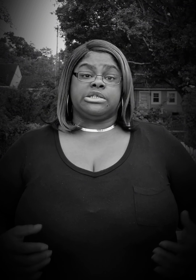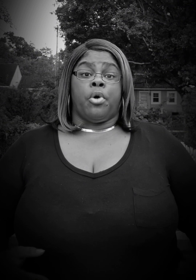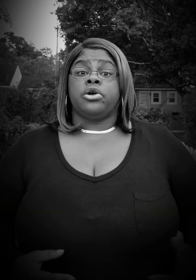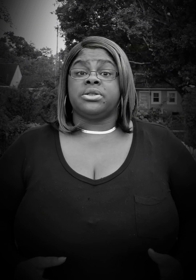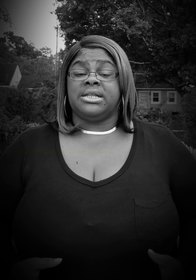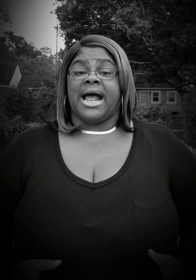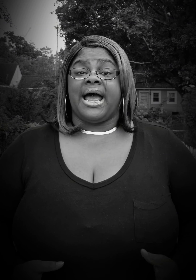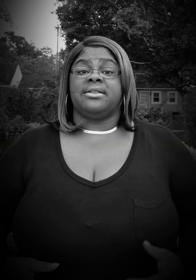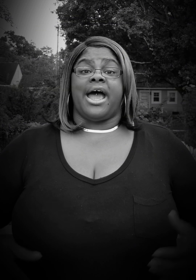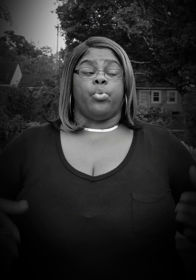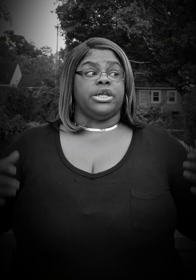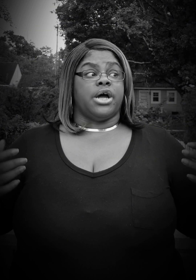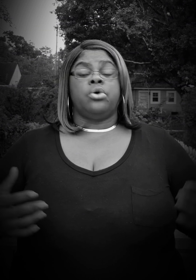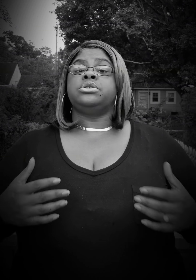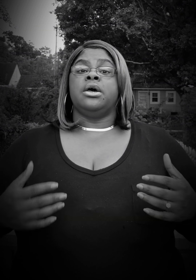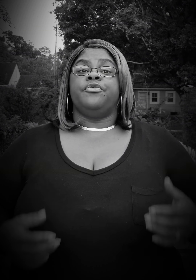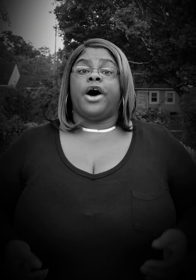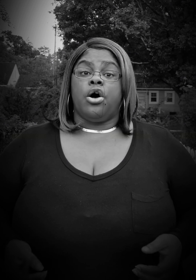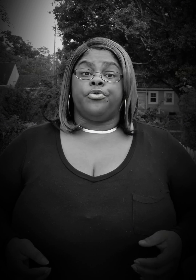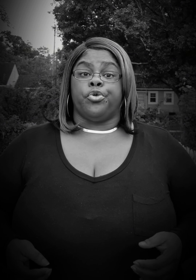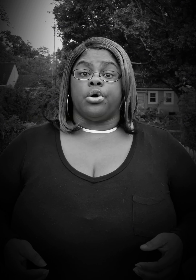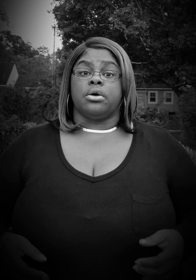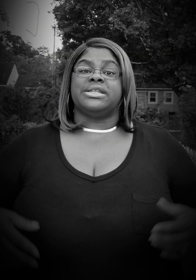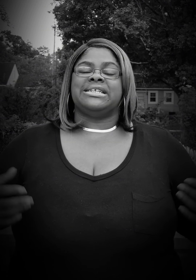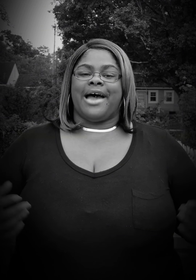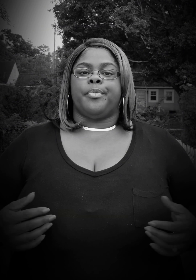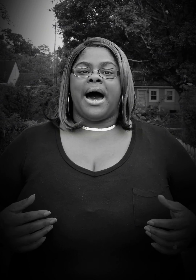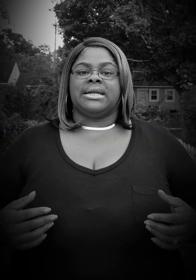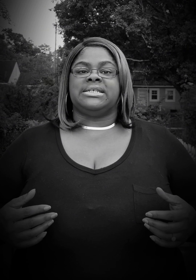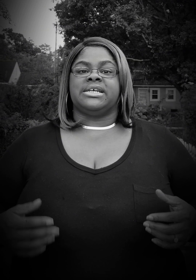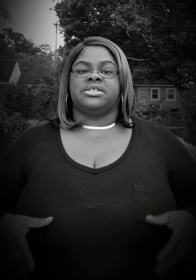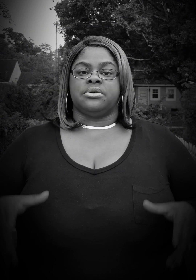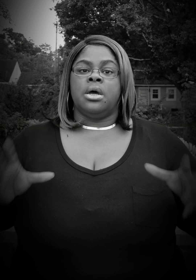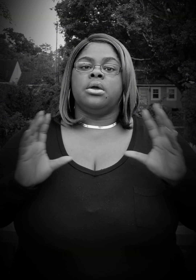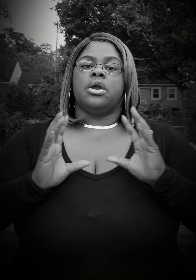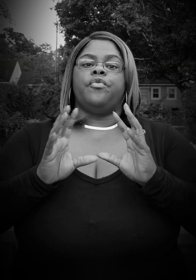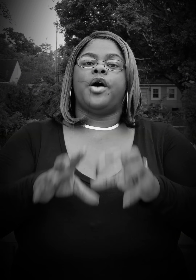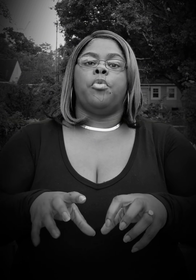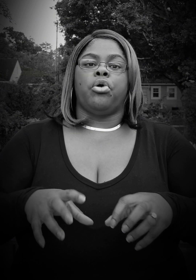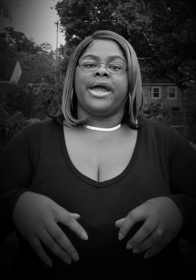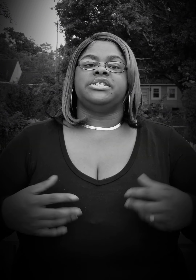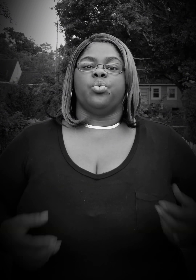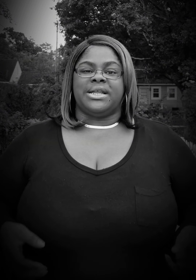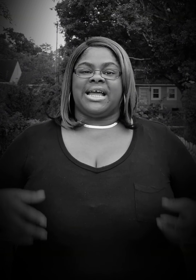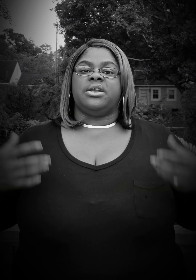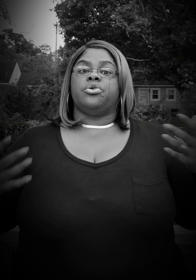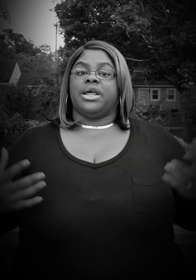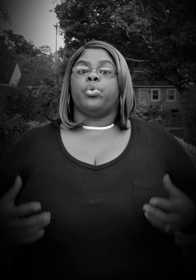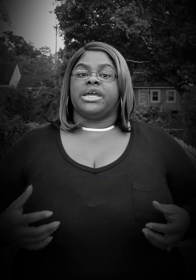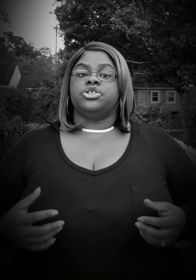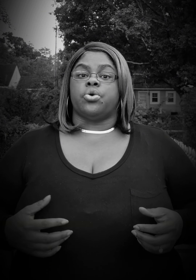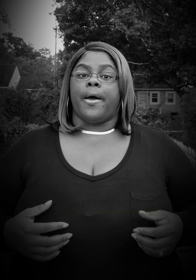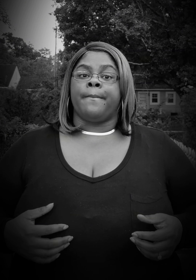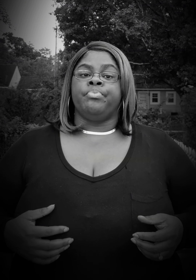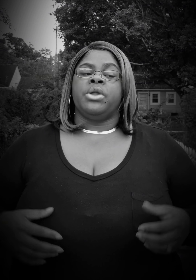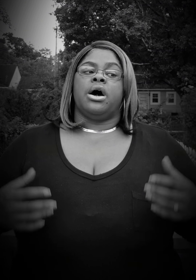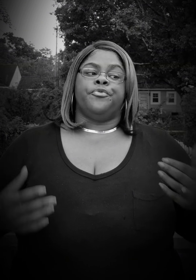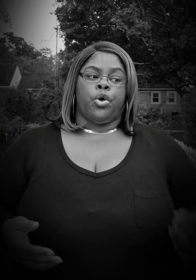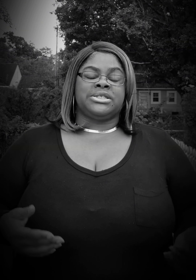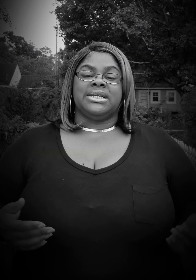smarter than that, that we don't fall for that type of politics to, you know, fall prey to what they know that we enjoy. Unfortunately,